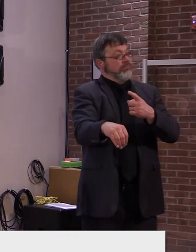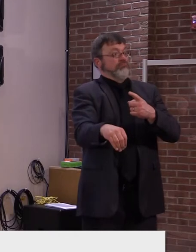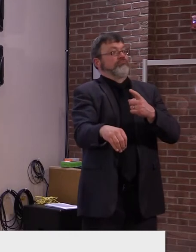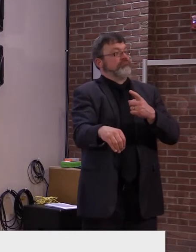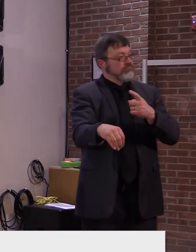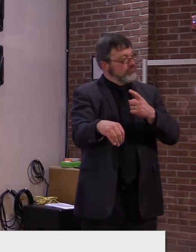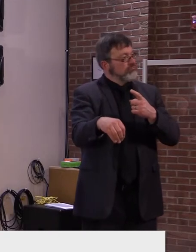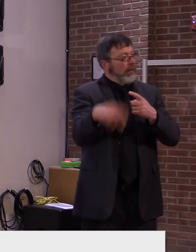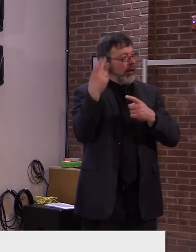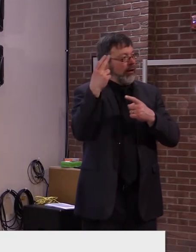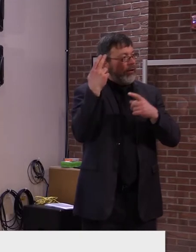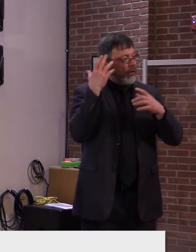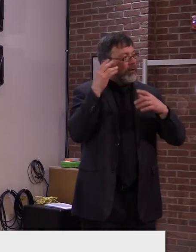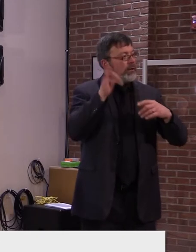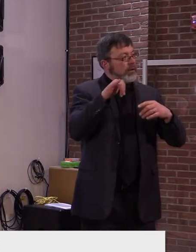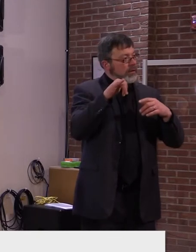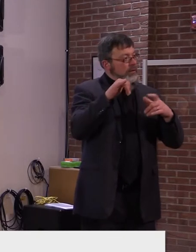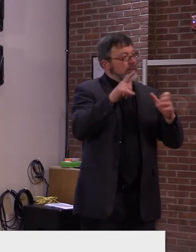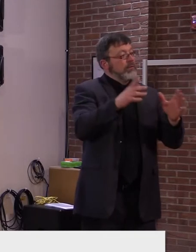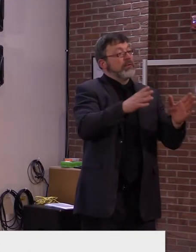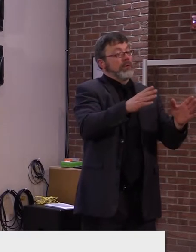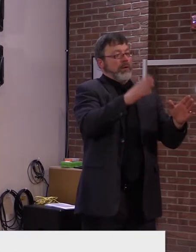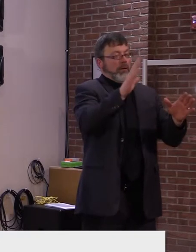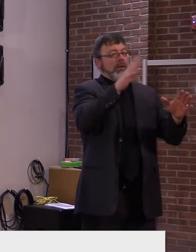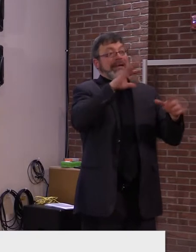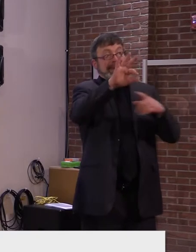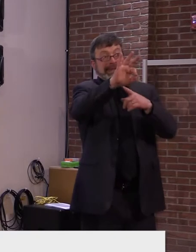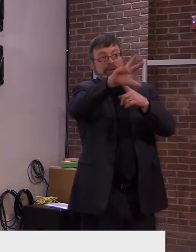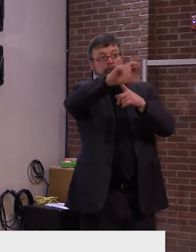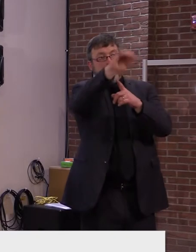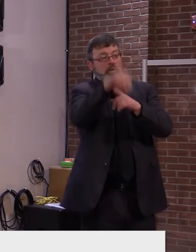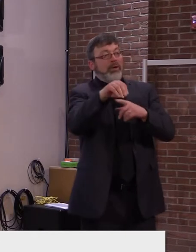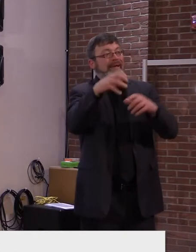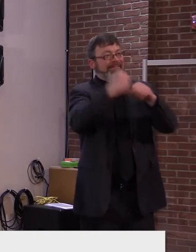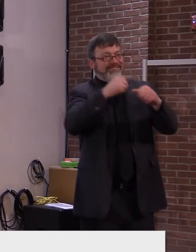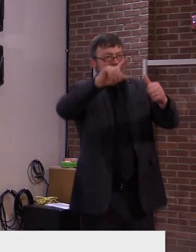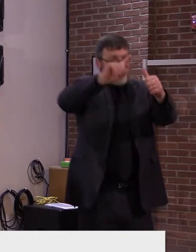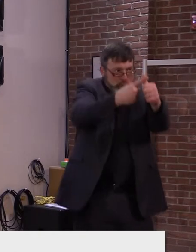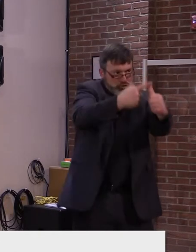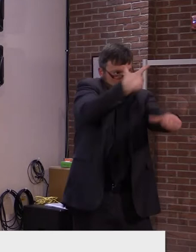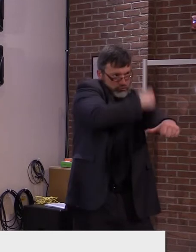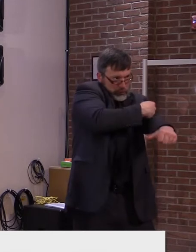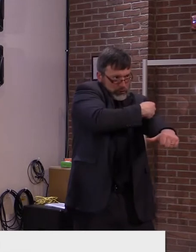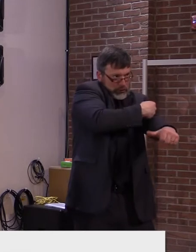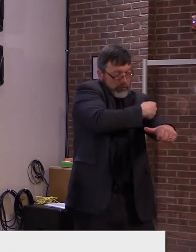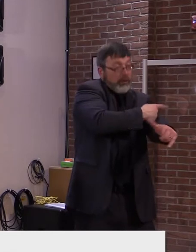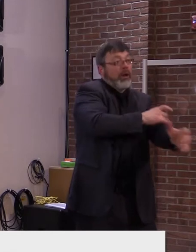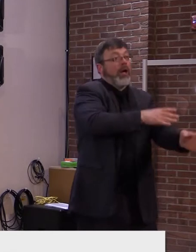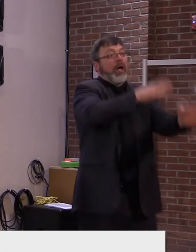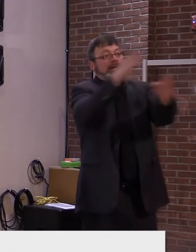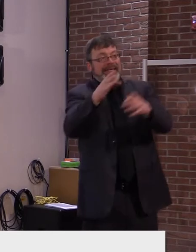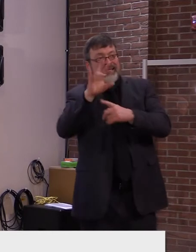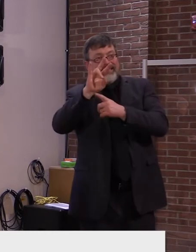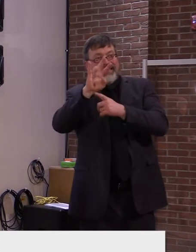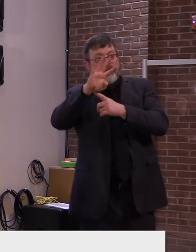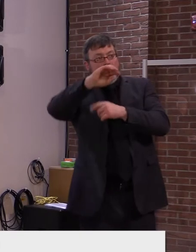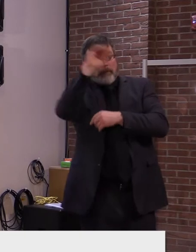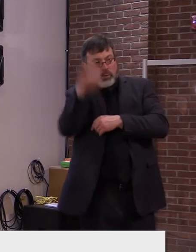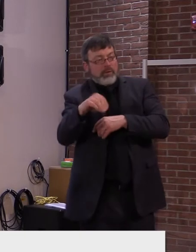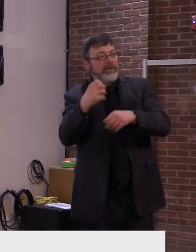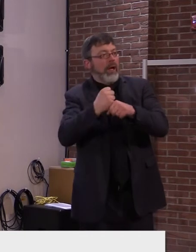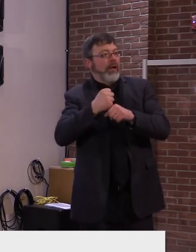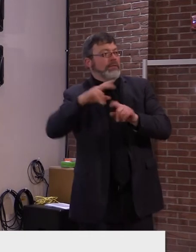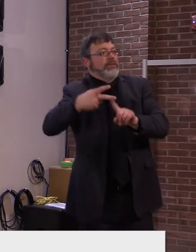have completed their second dose. Nearly three-fourths of staff have completed their first dose and half have